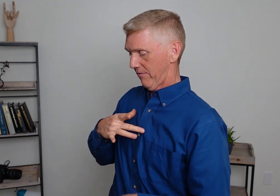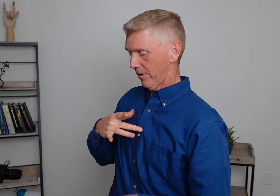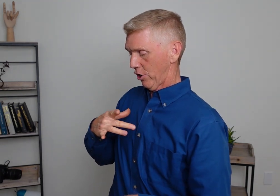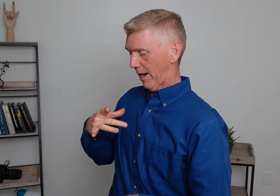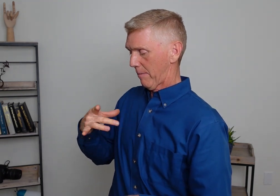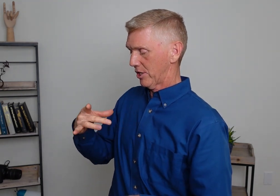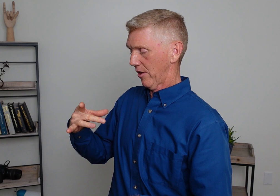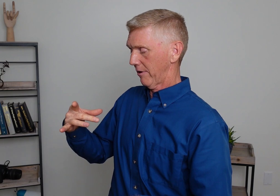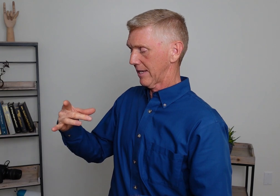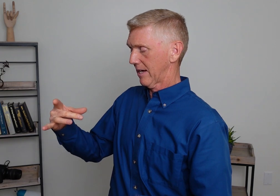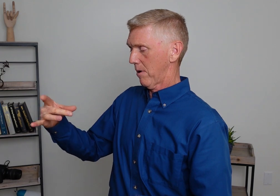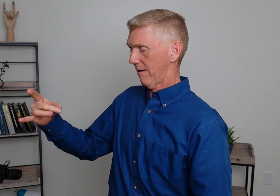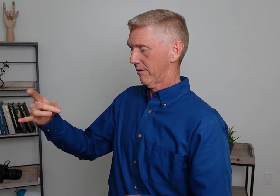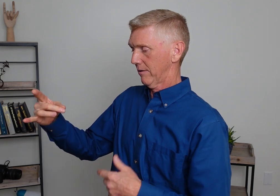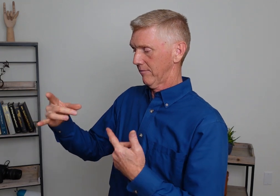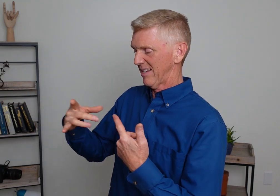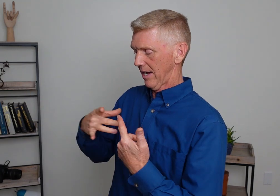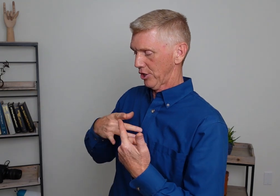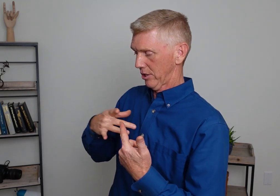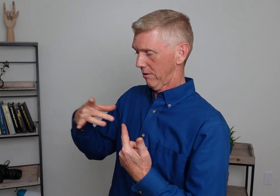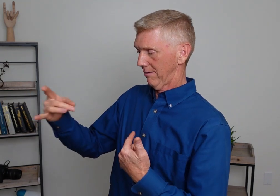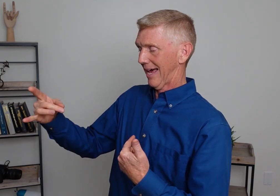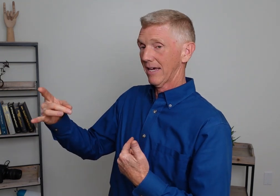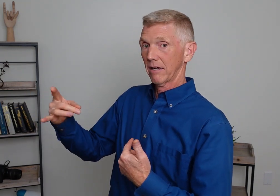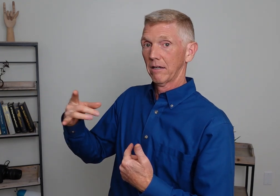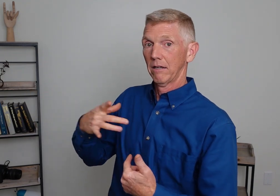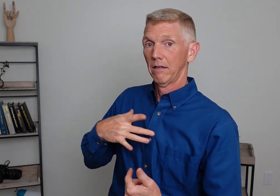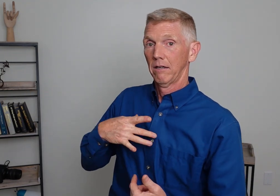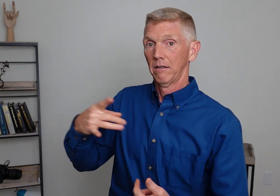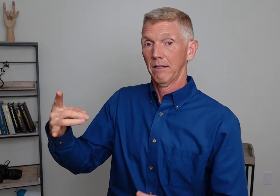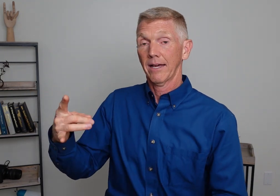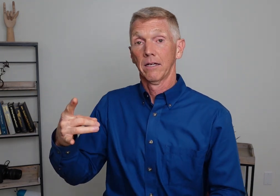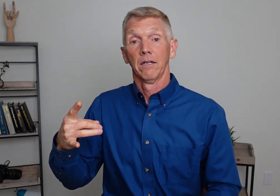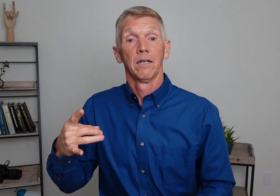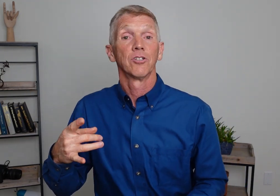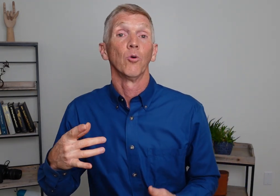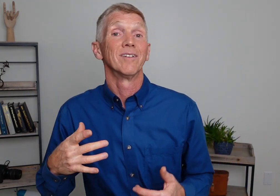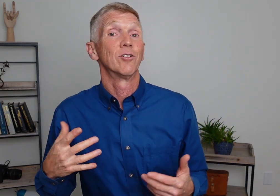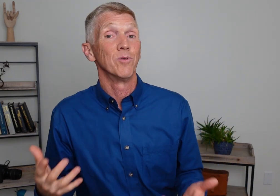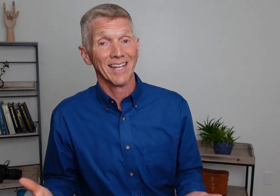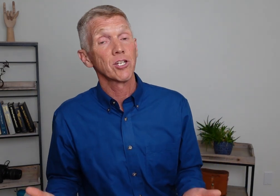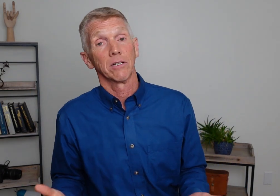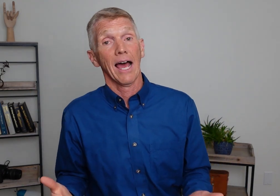finger grab each other as they come off. They touch. Like. Like. So to dislike,